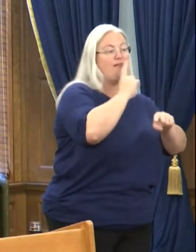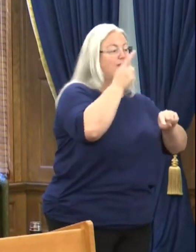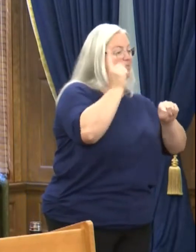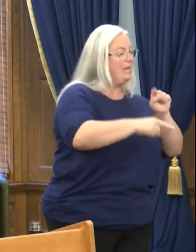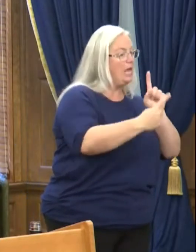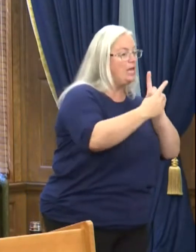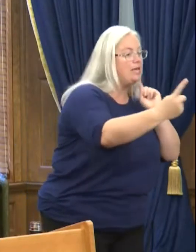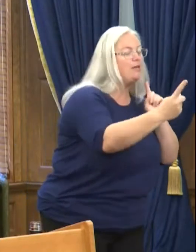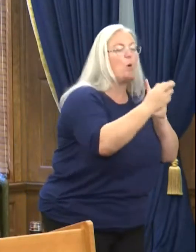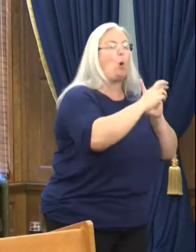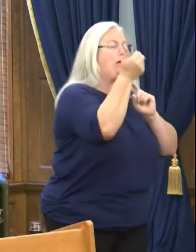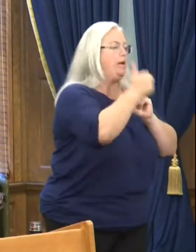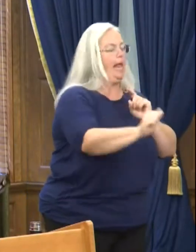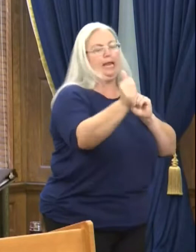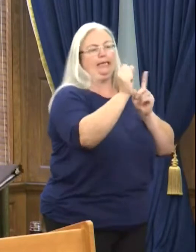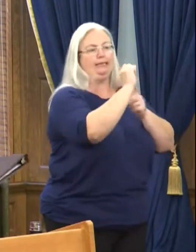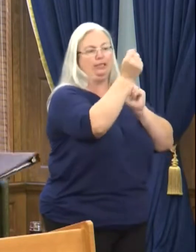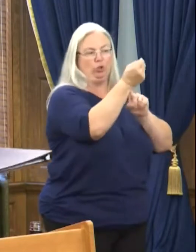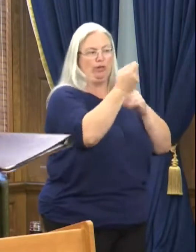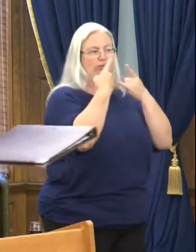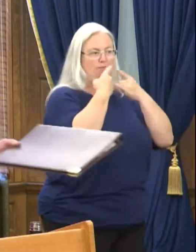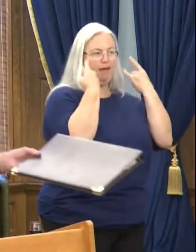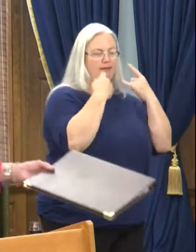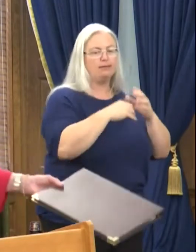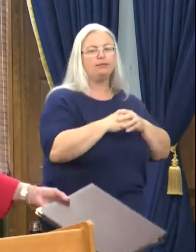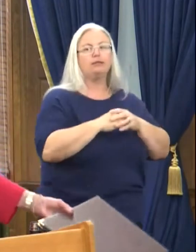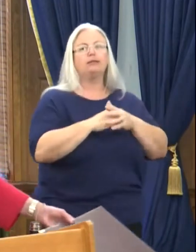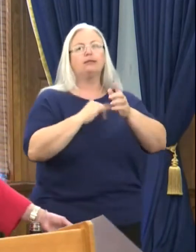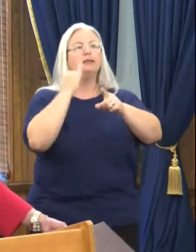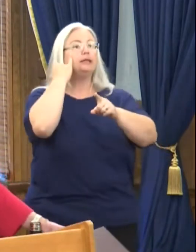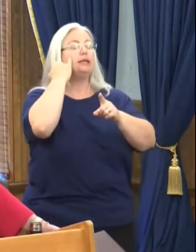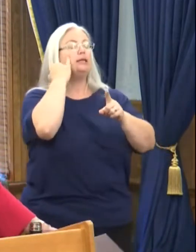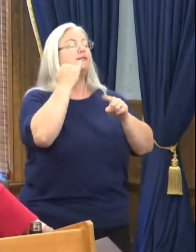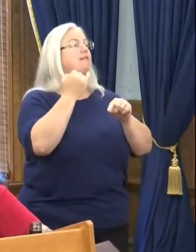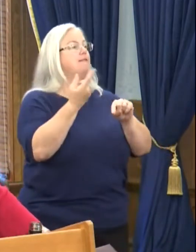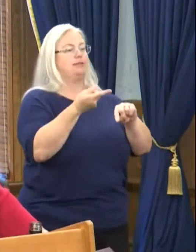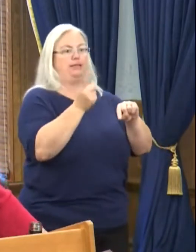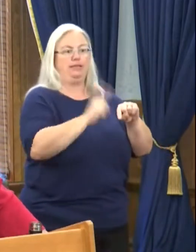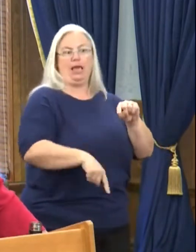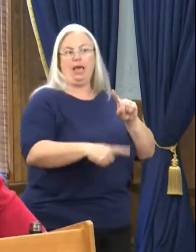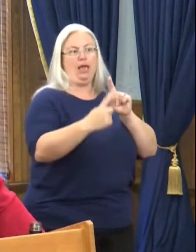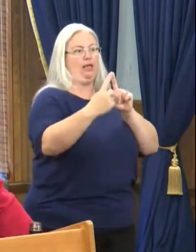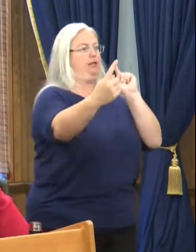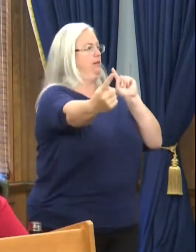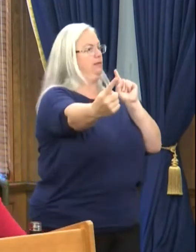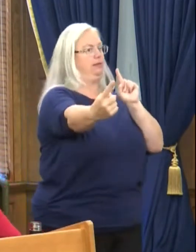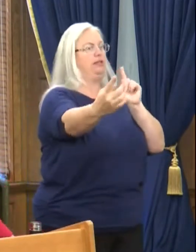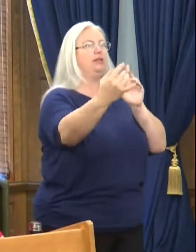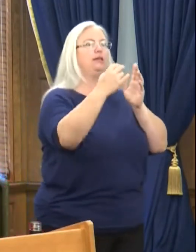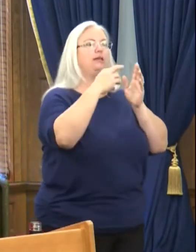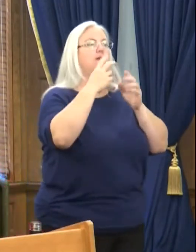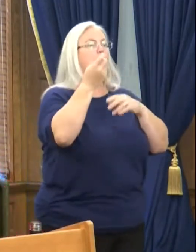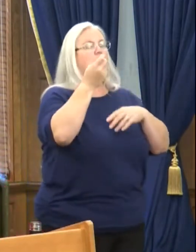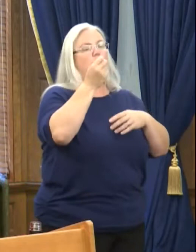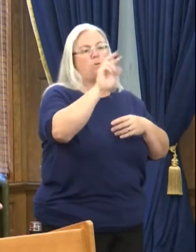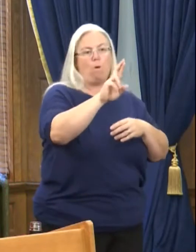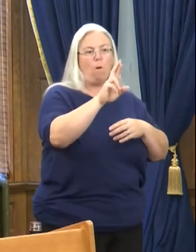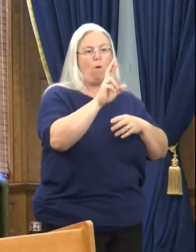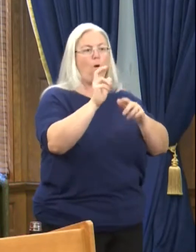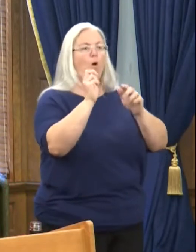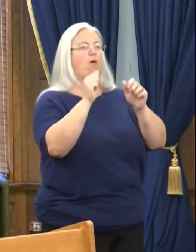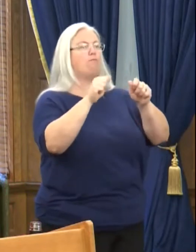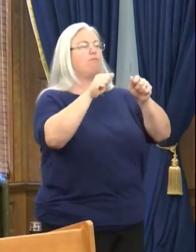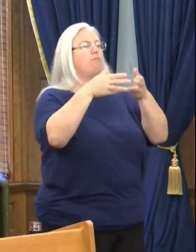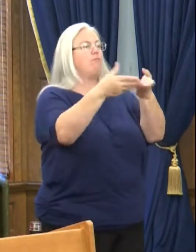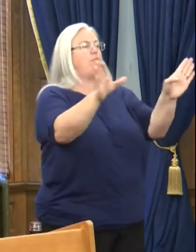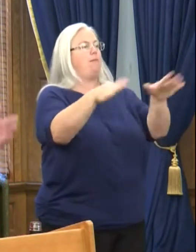at any time? This applies if they're not able to socially distance or in all public